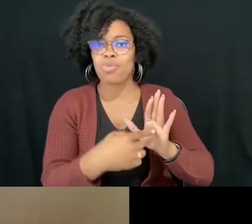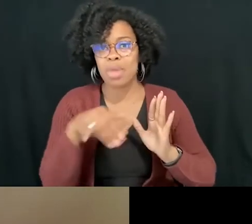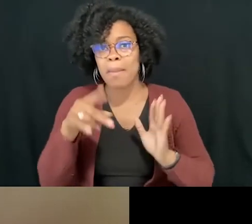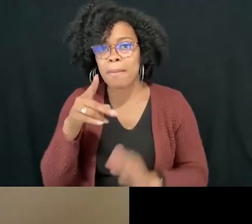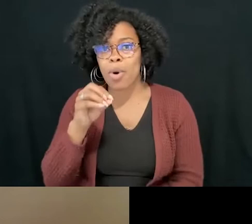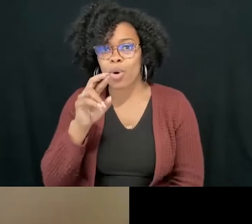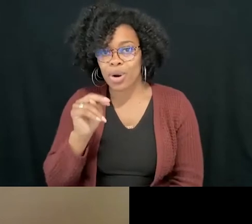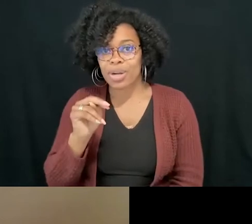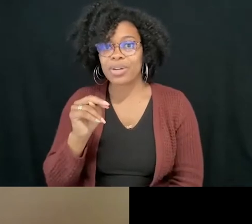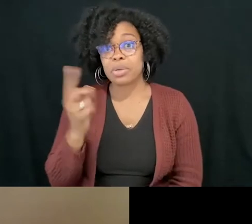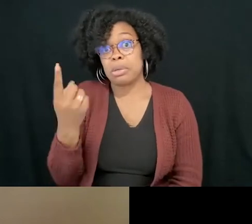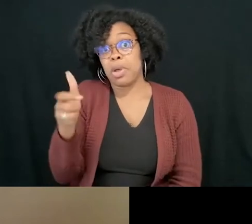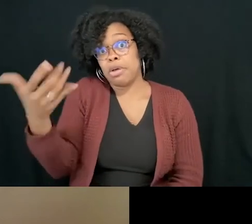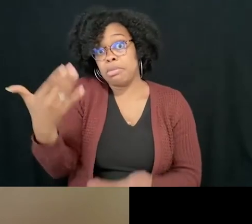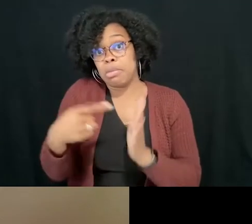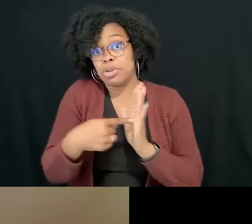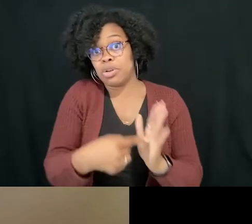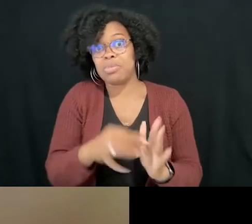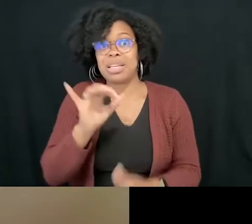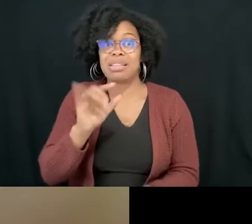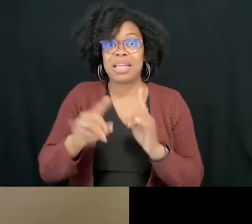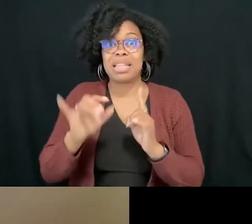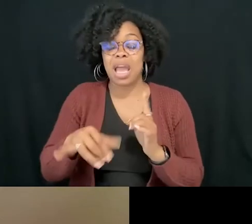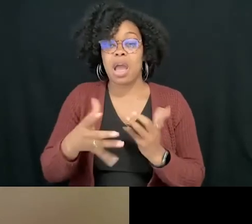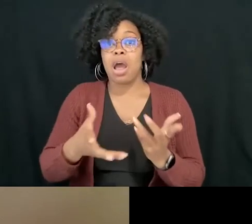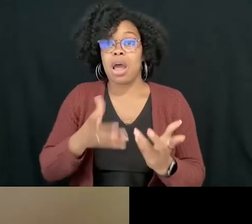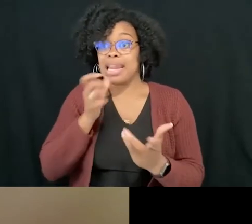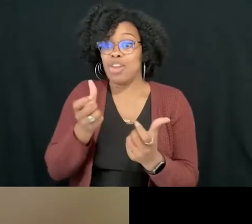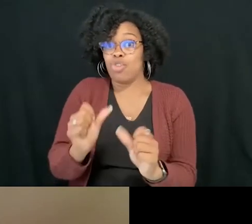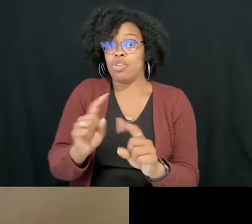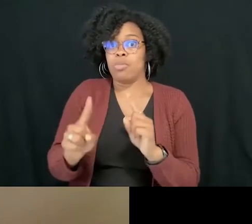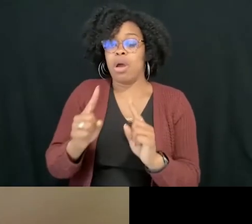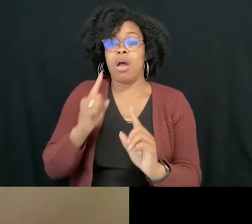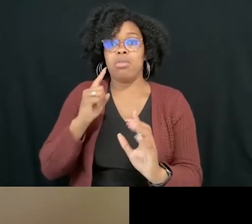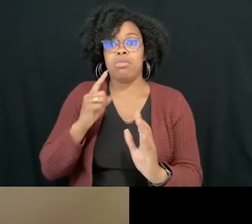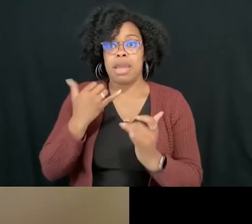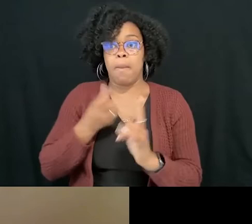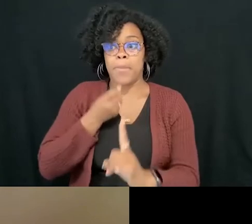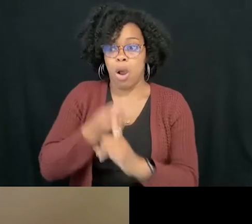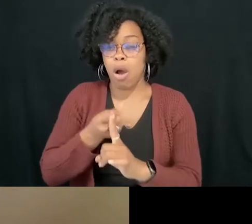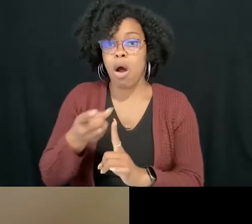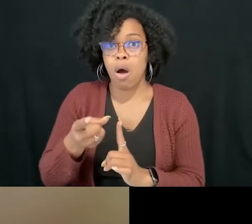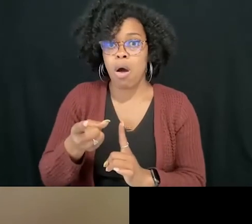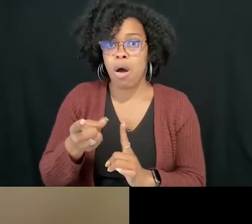that unintentional coming across often is fueled by their unmet